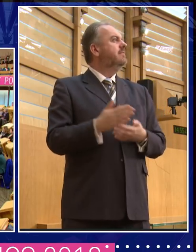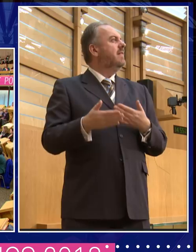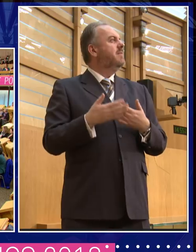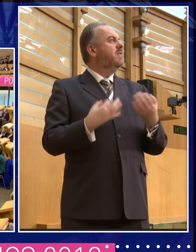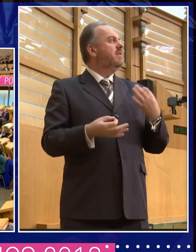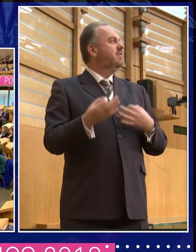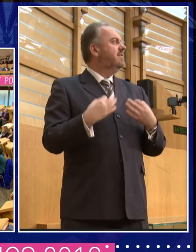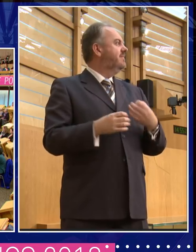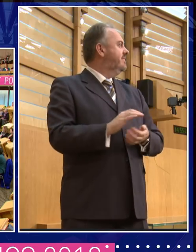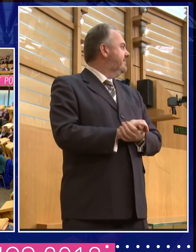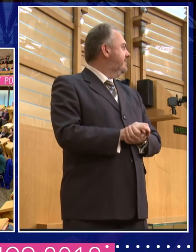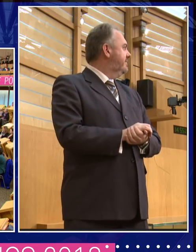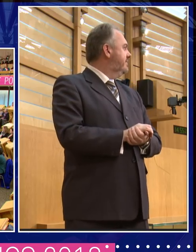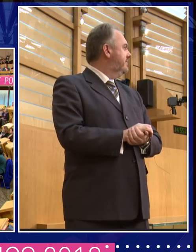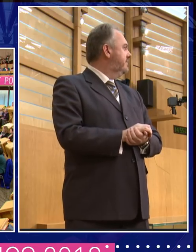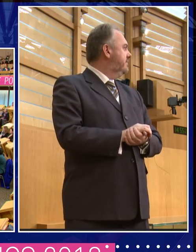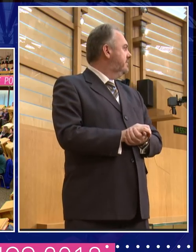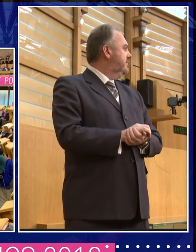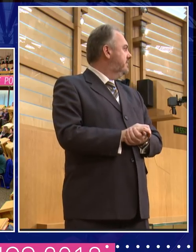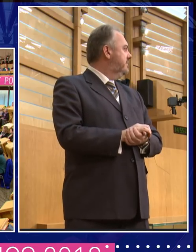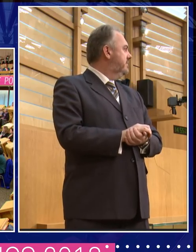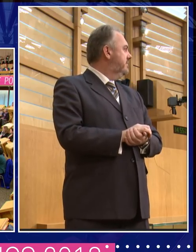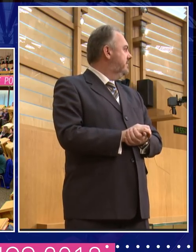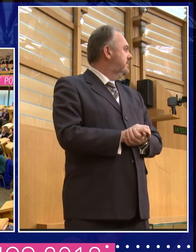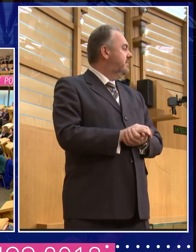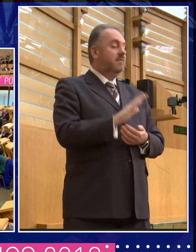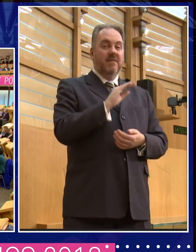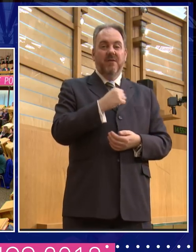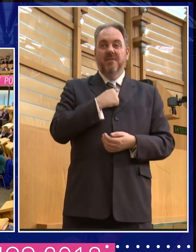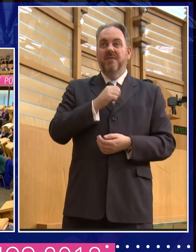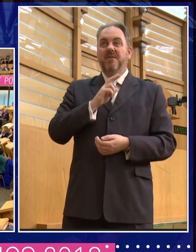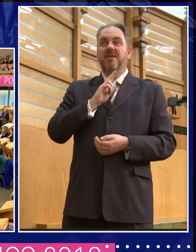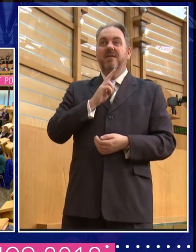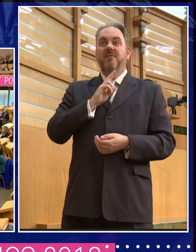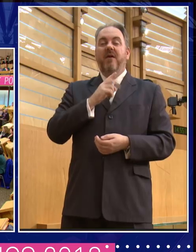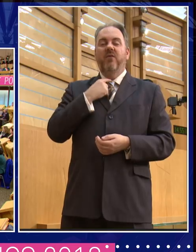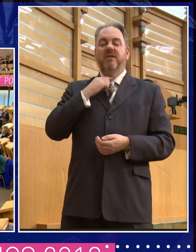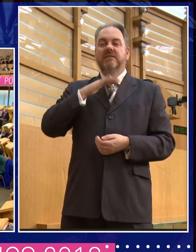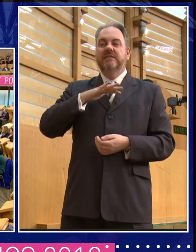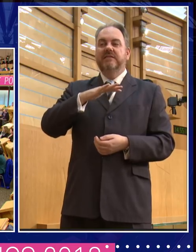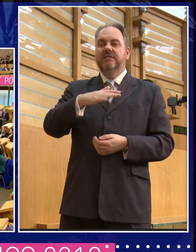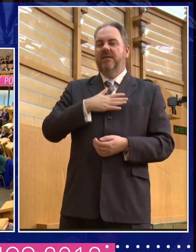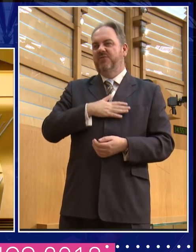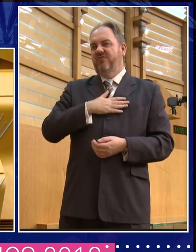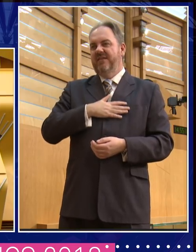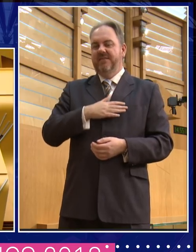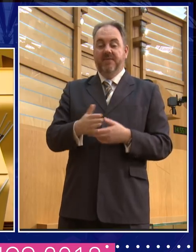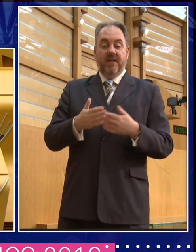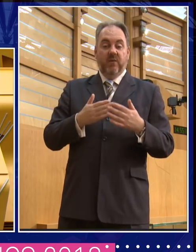The microphone should come on. Yes. Um, okay. First off, sorry for my voice. I'm just about all over the place. Um, so recently, obviously